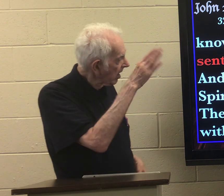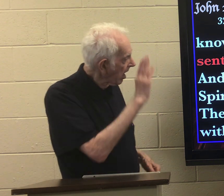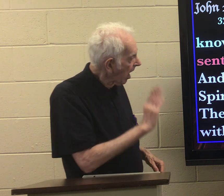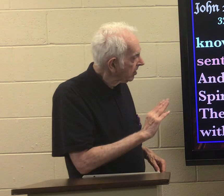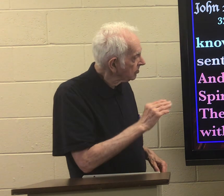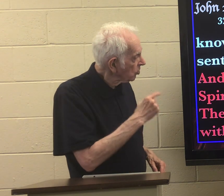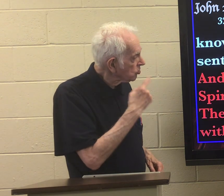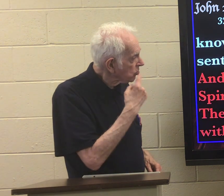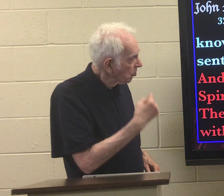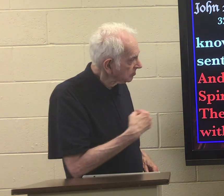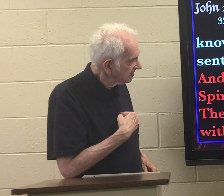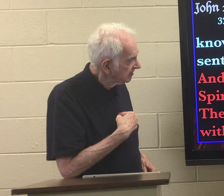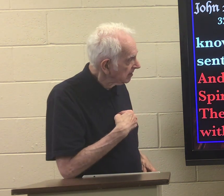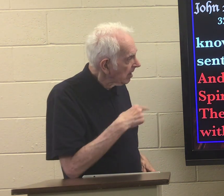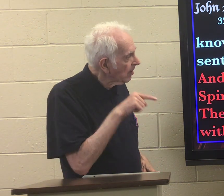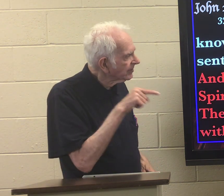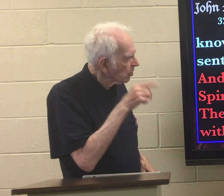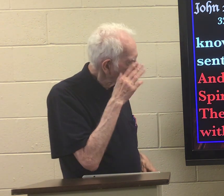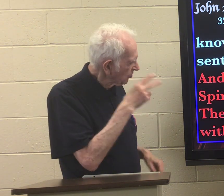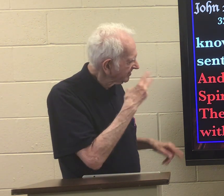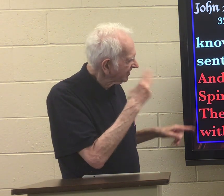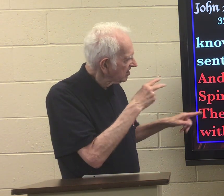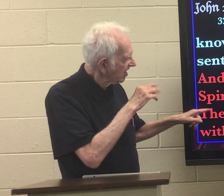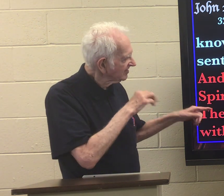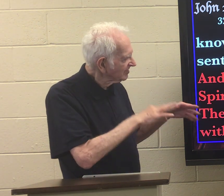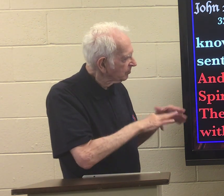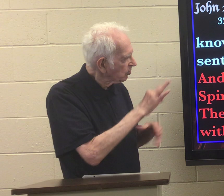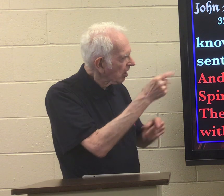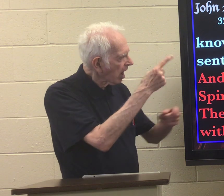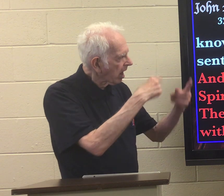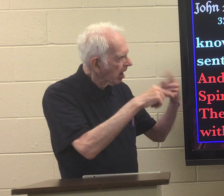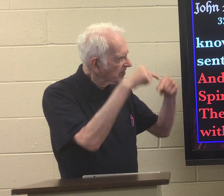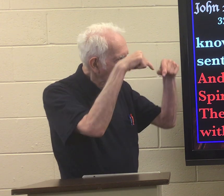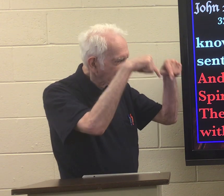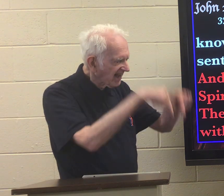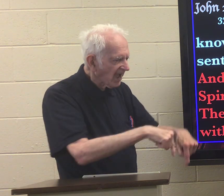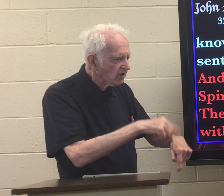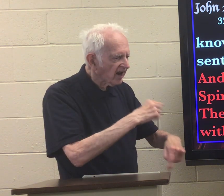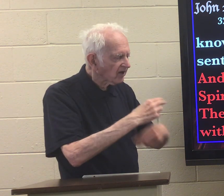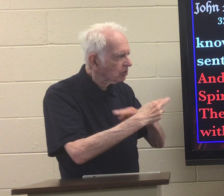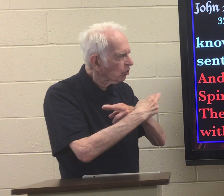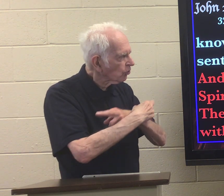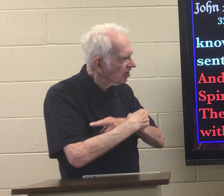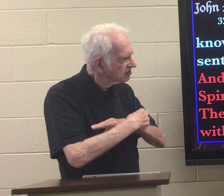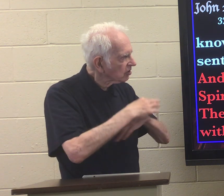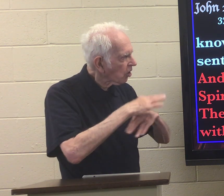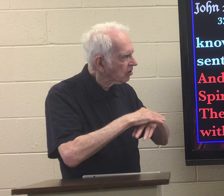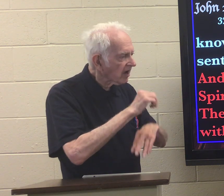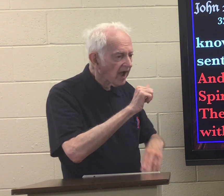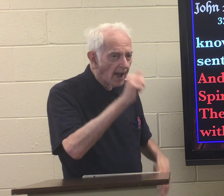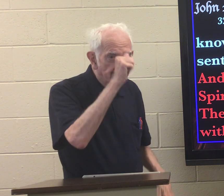and God told me you will see the spirit come down and rest on a man